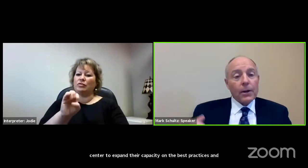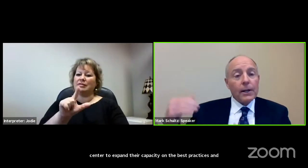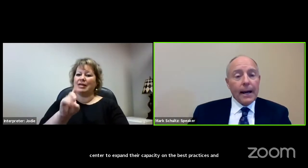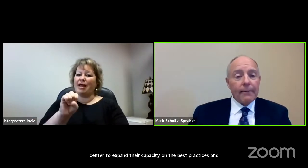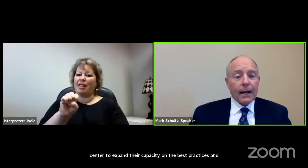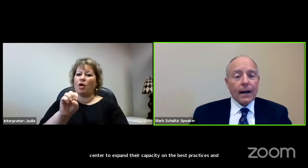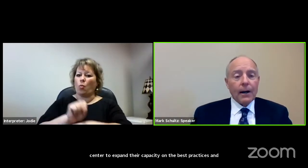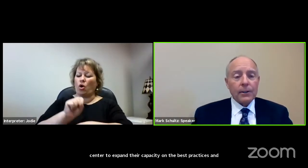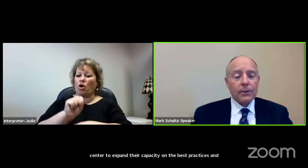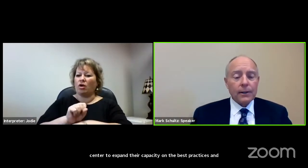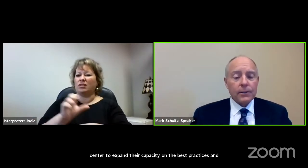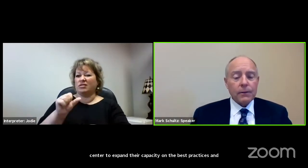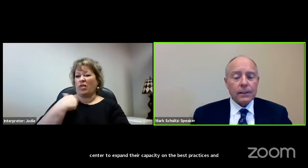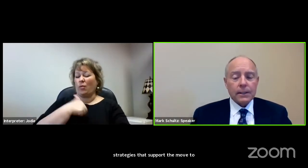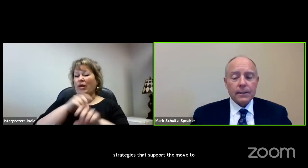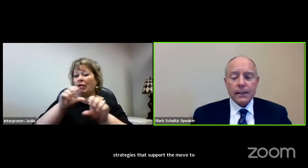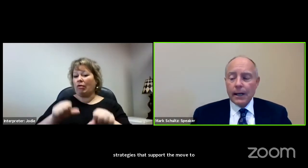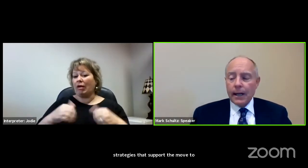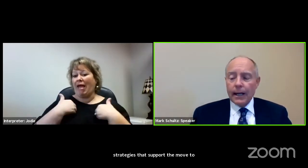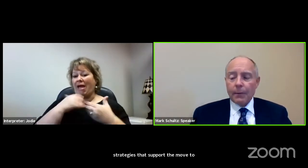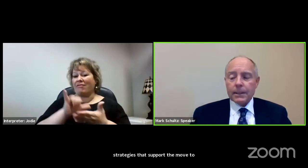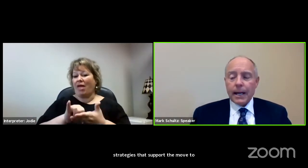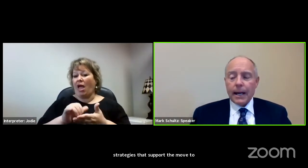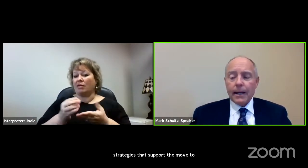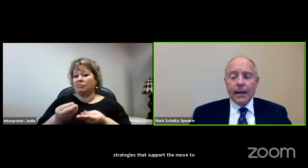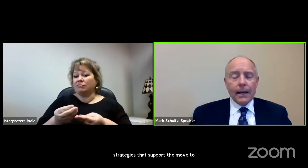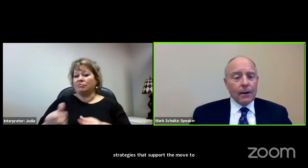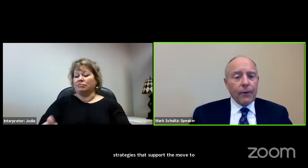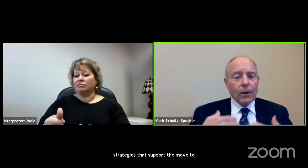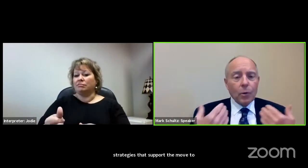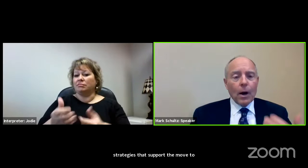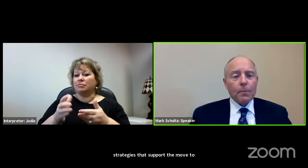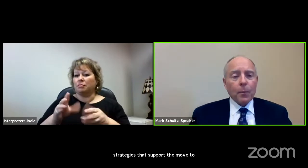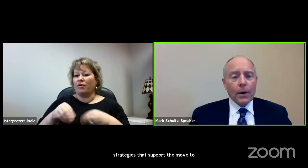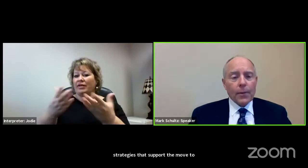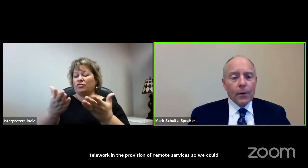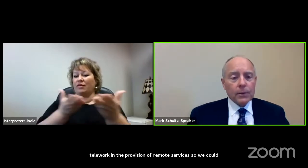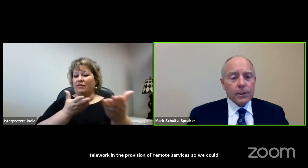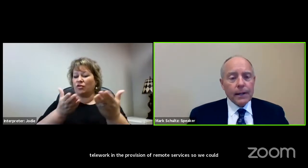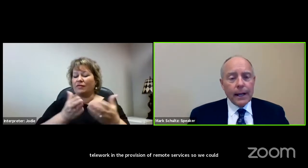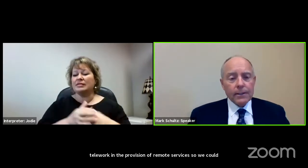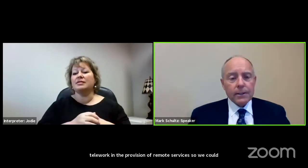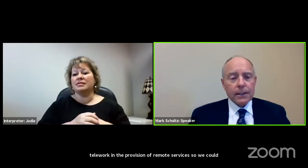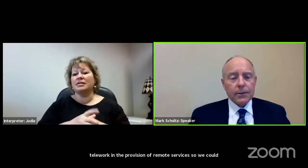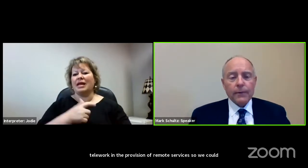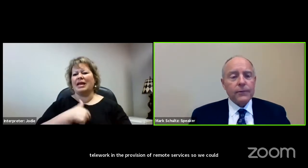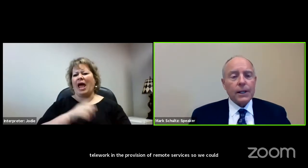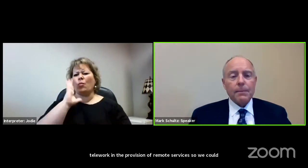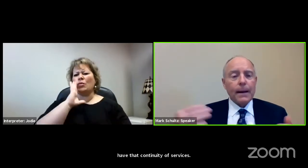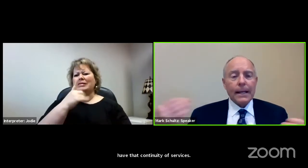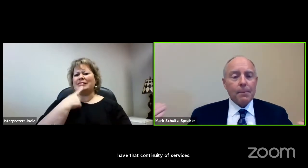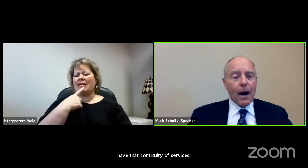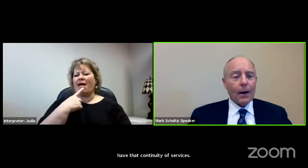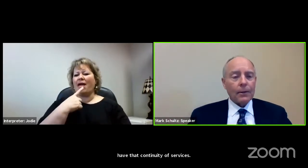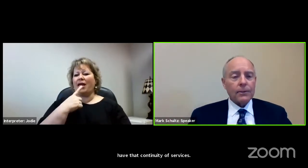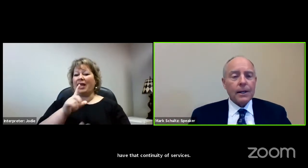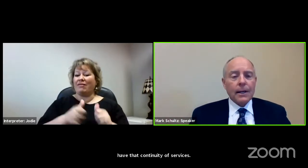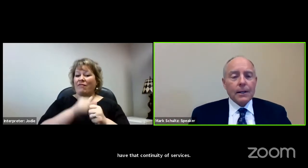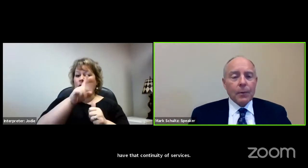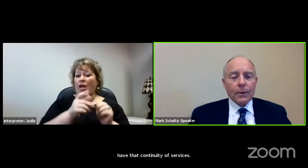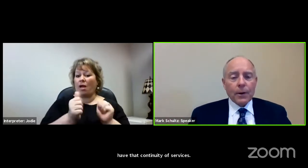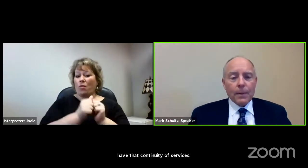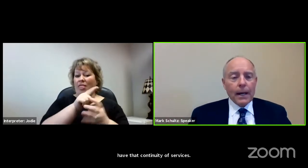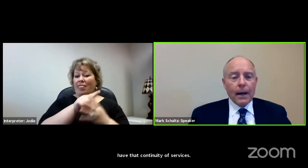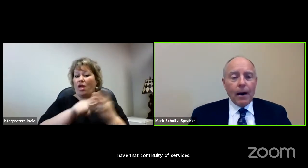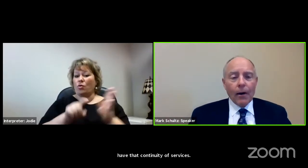so we could have that continuity of services. And I would say in our follow-up with those state agencies, we've seen many models,